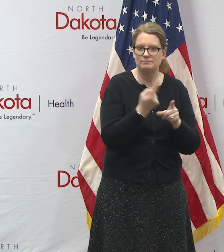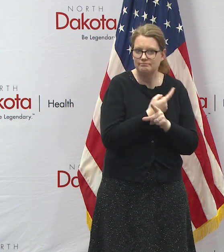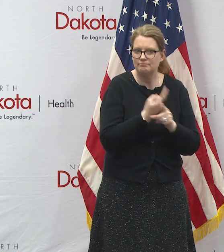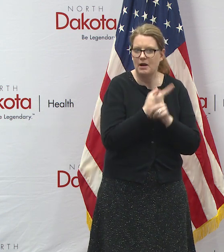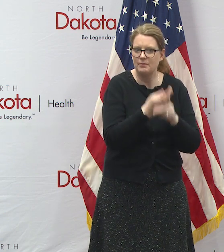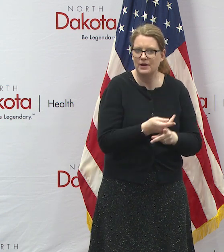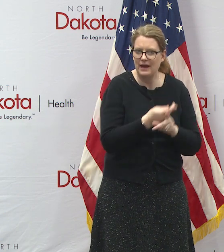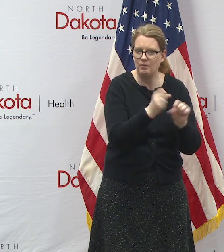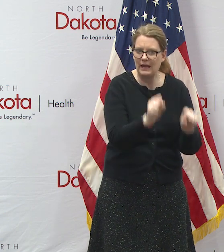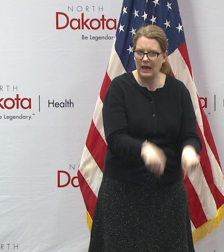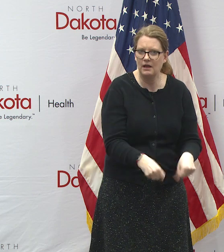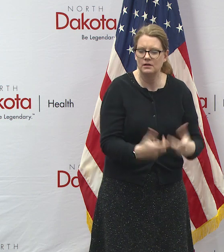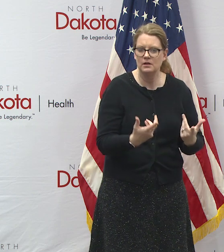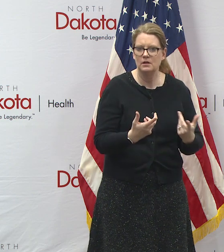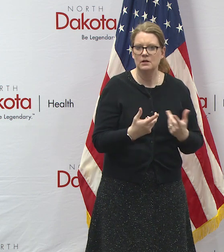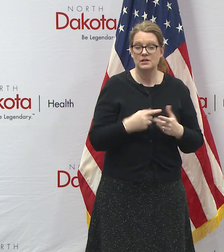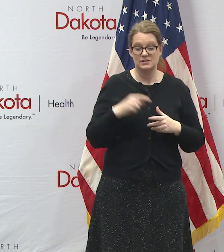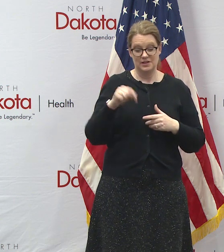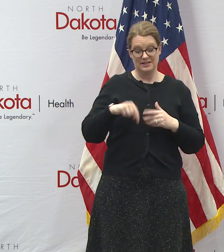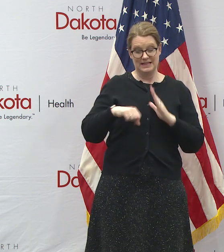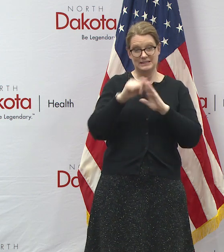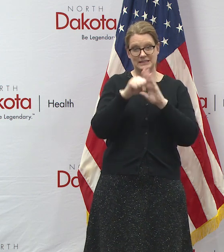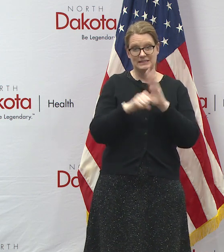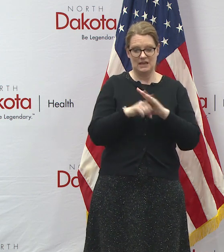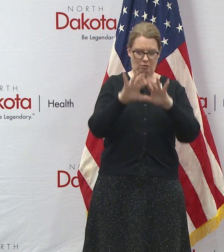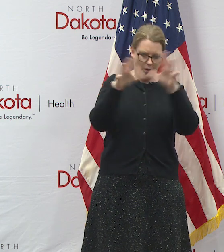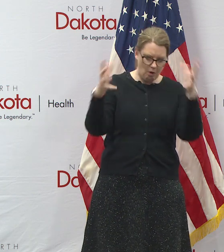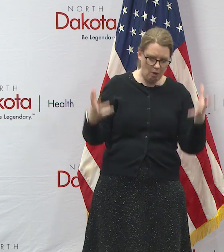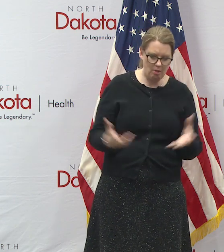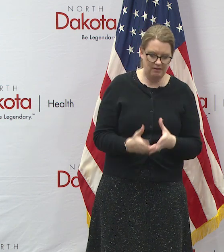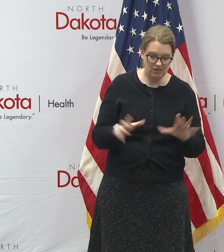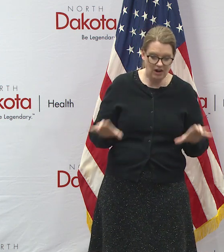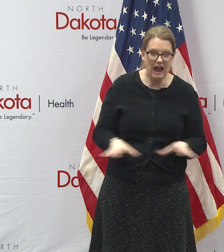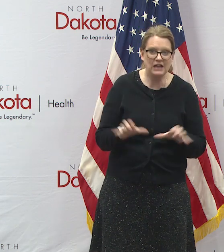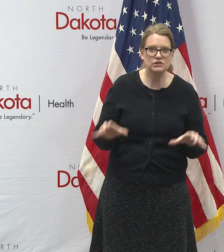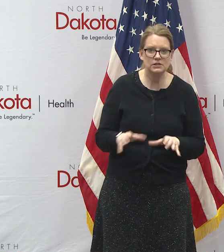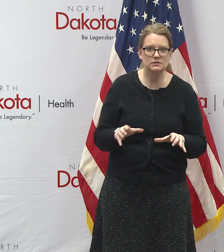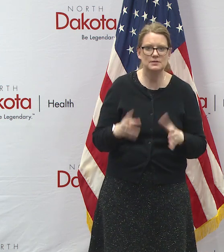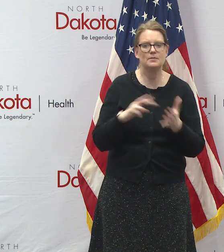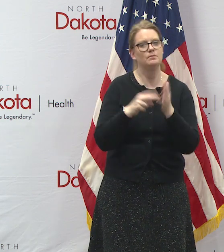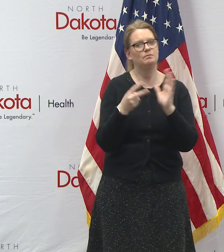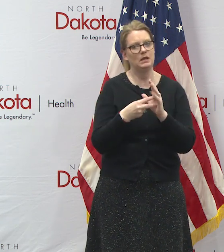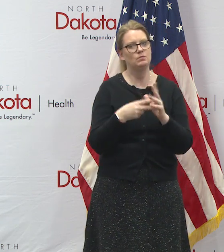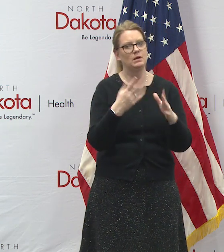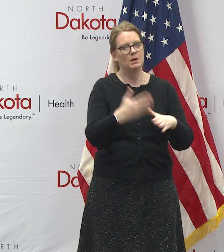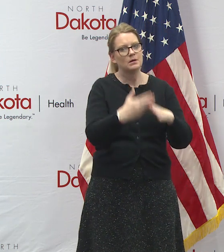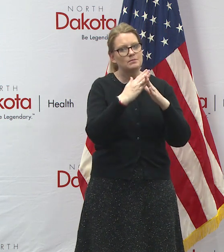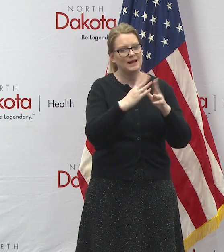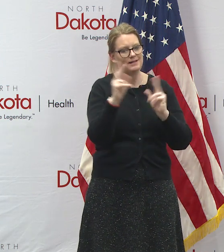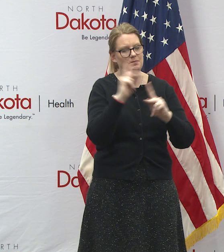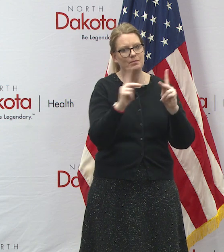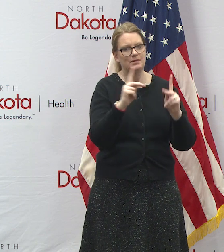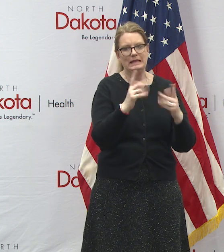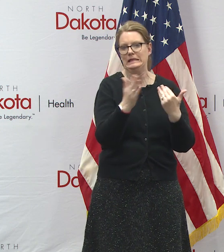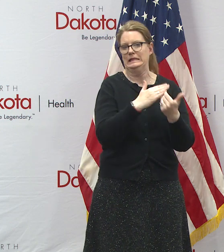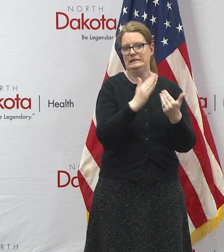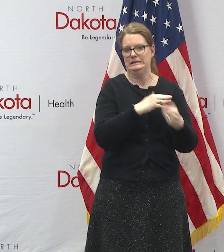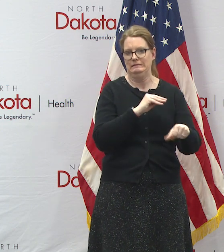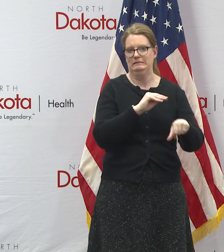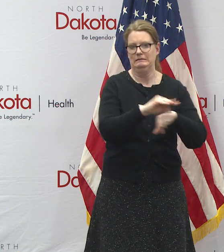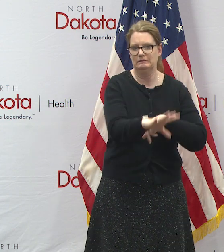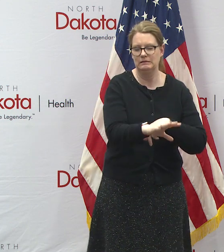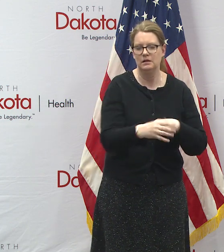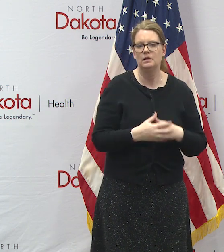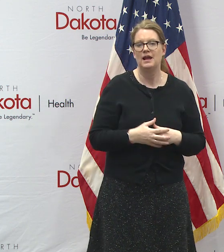we think about all the actions that we're doing as a state we're doing that to try to protect that are most vulnerable and we've given that sizing uh before